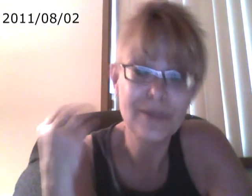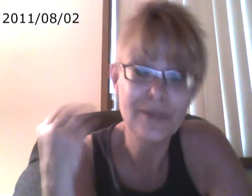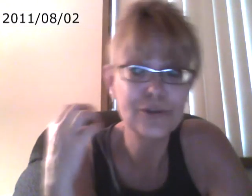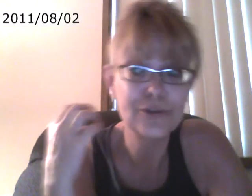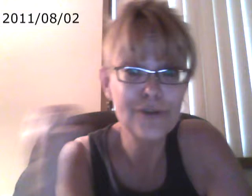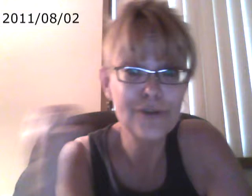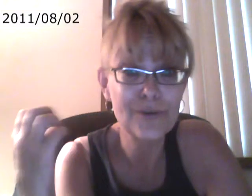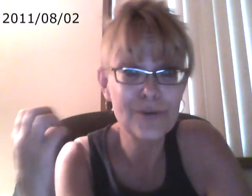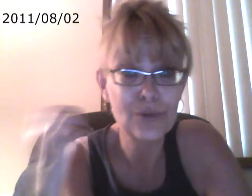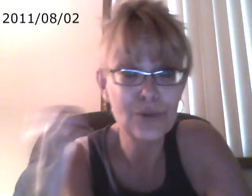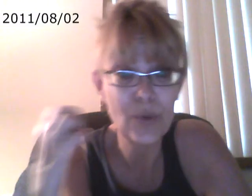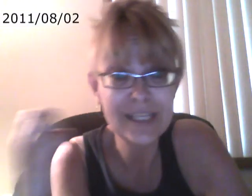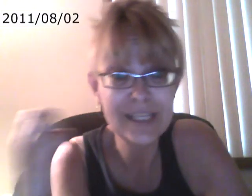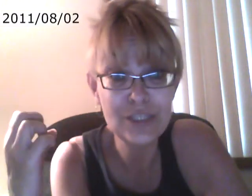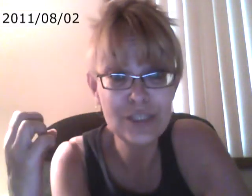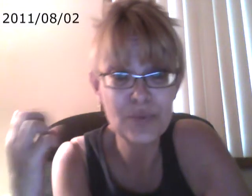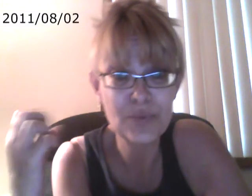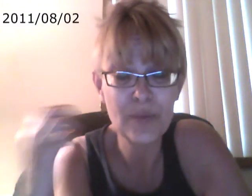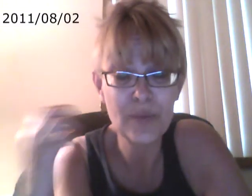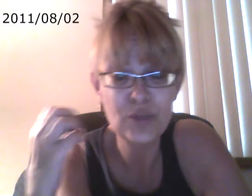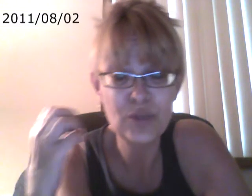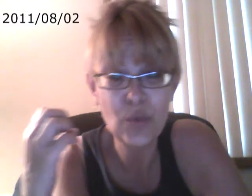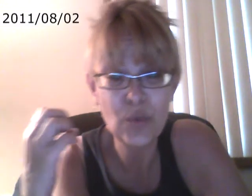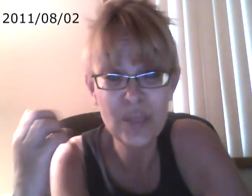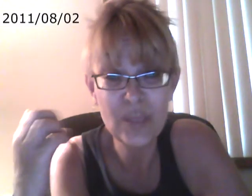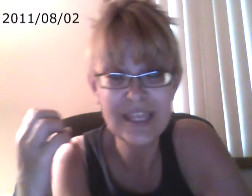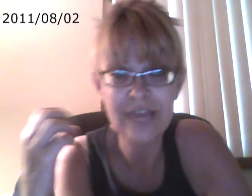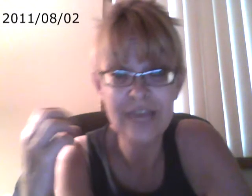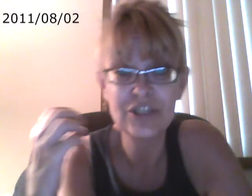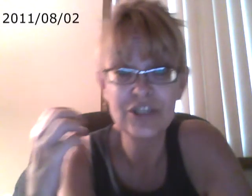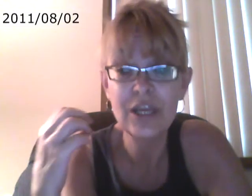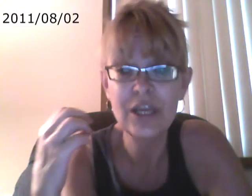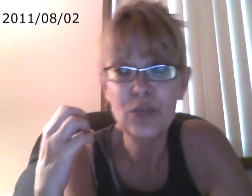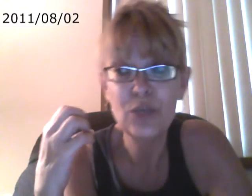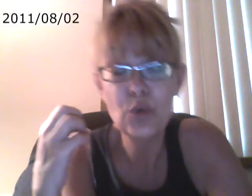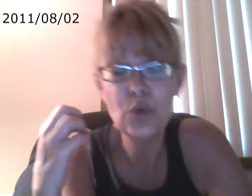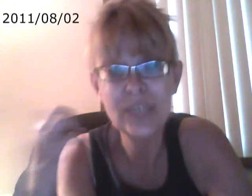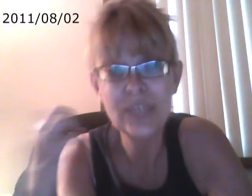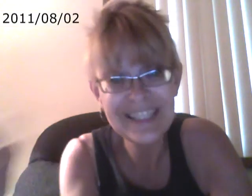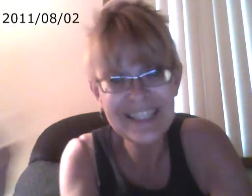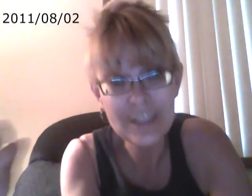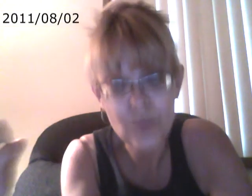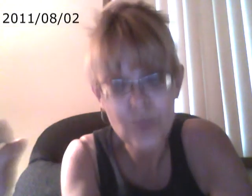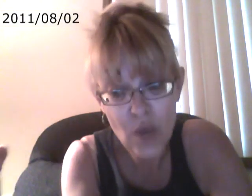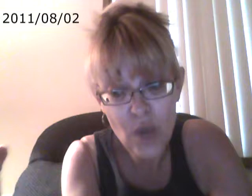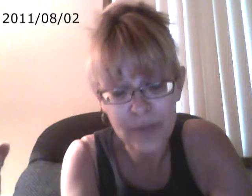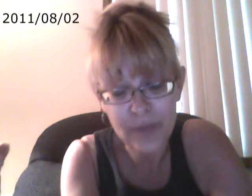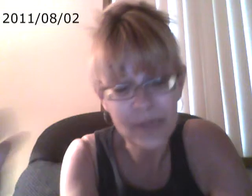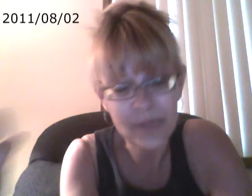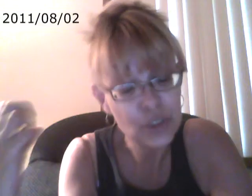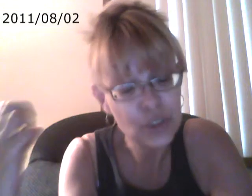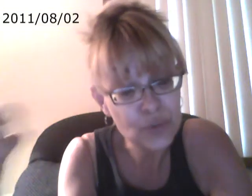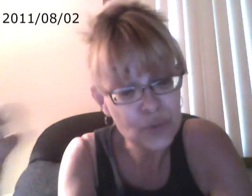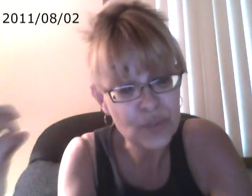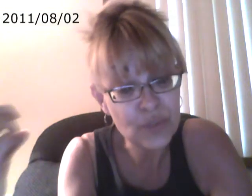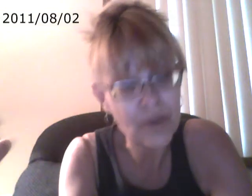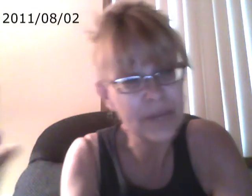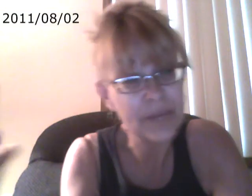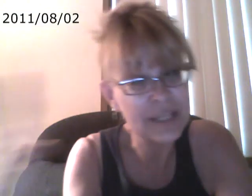you're stronger when you go into the problem, when you go with the energy, when you go into the problem, use the problem and then